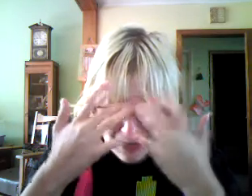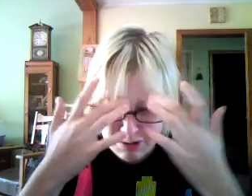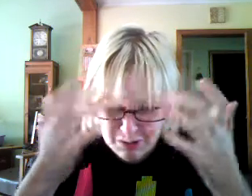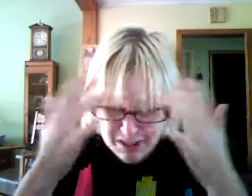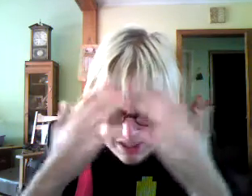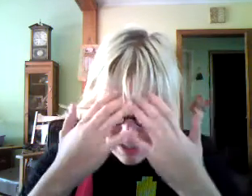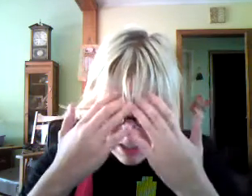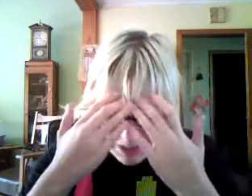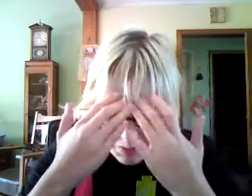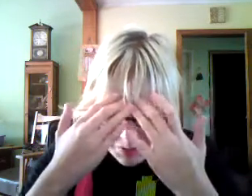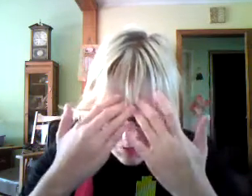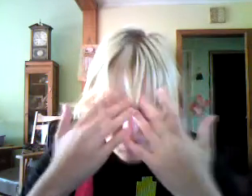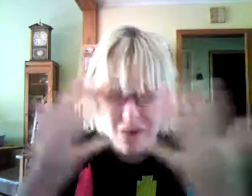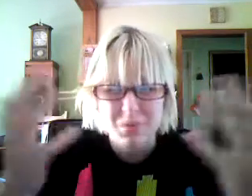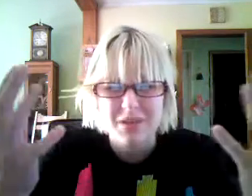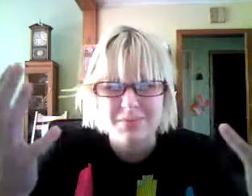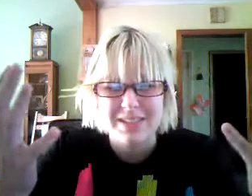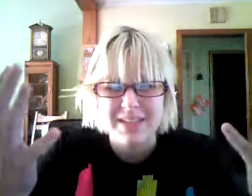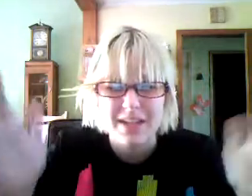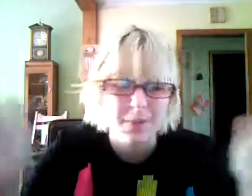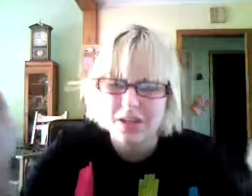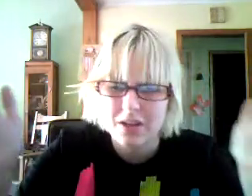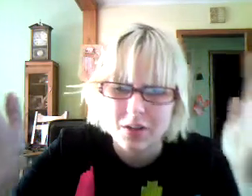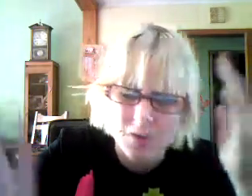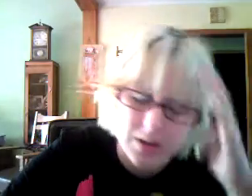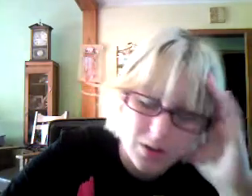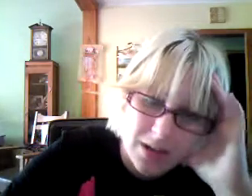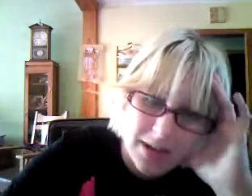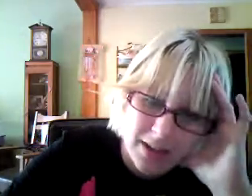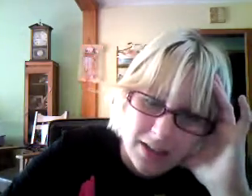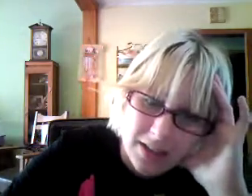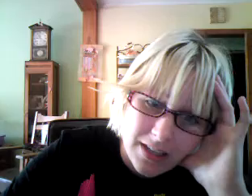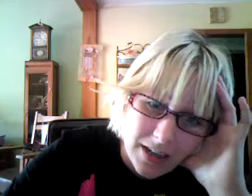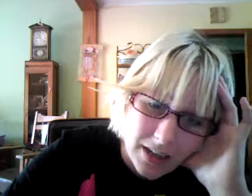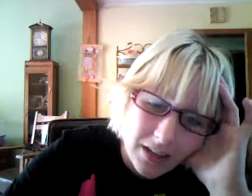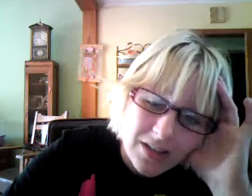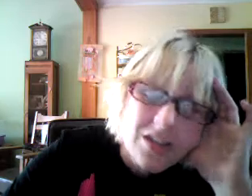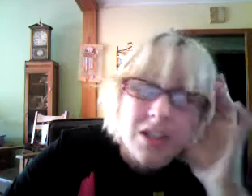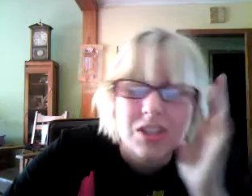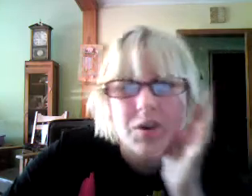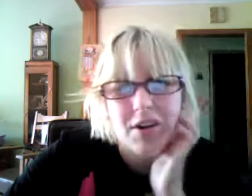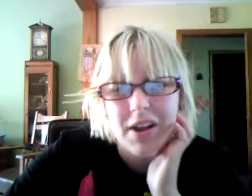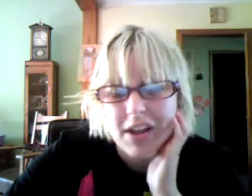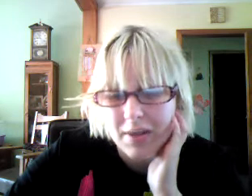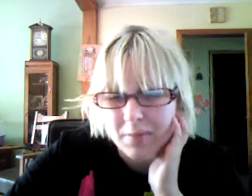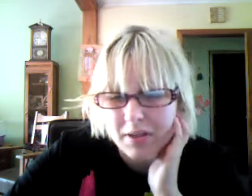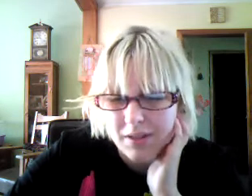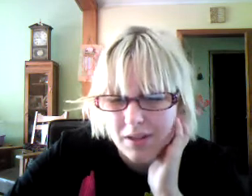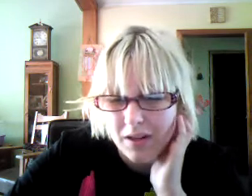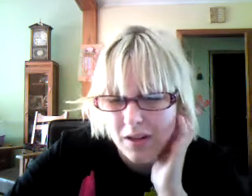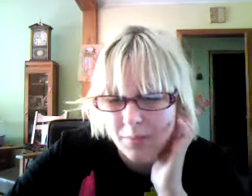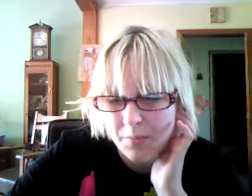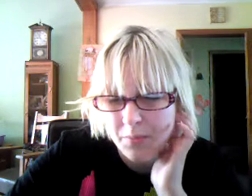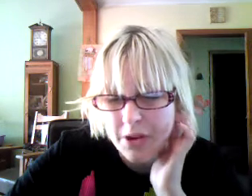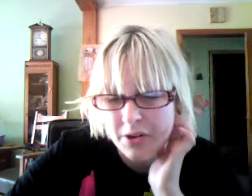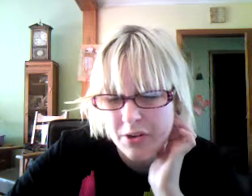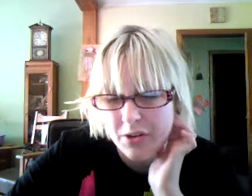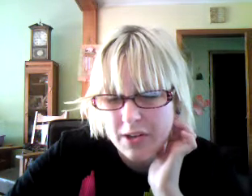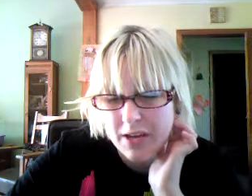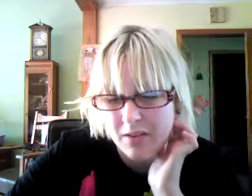house, which was probably a mistake, but you know, okay, yeah. So here I am, um, bright and early at